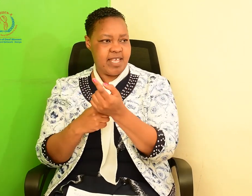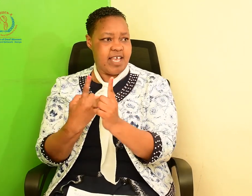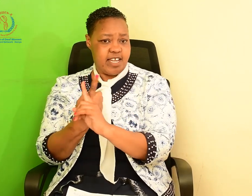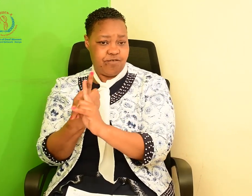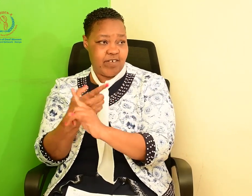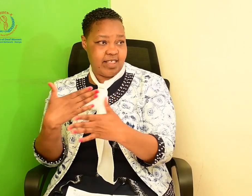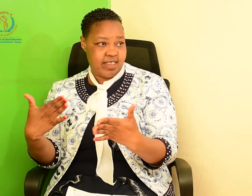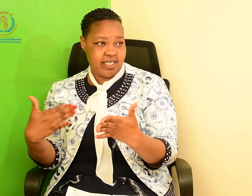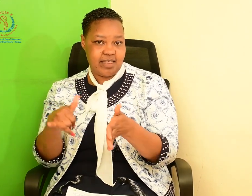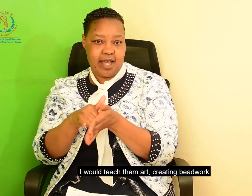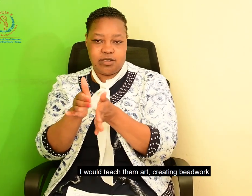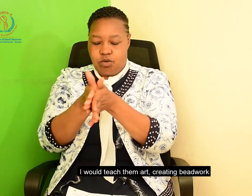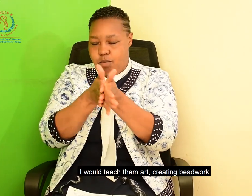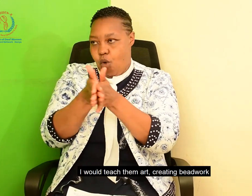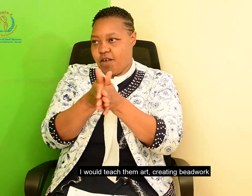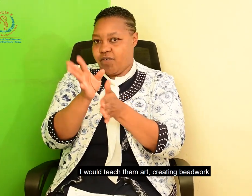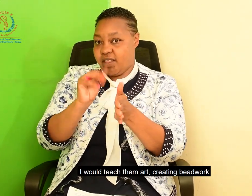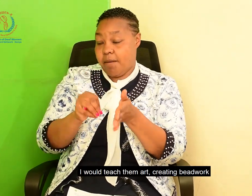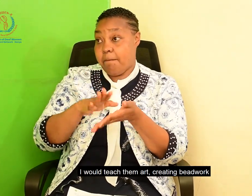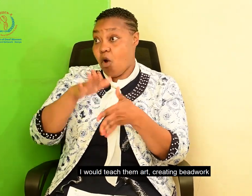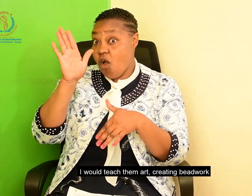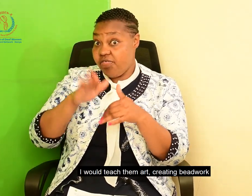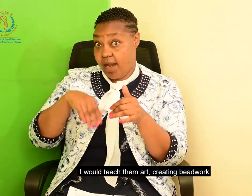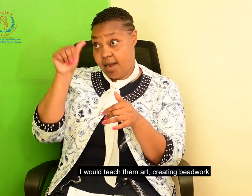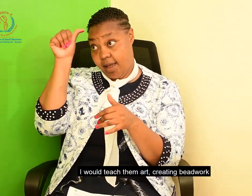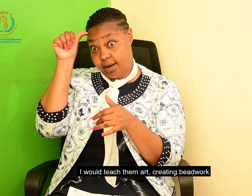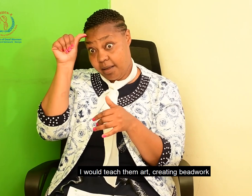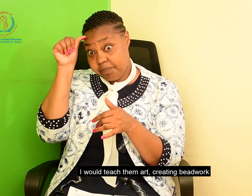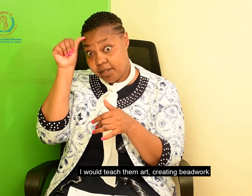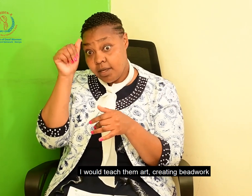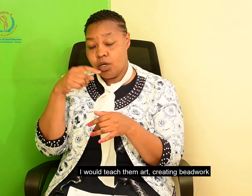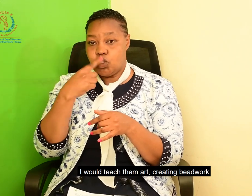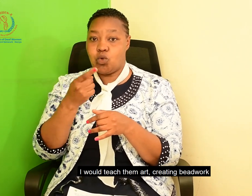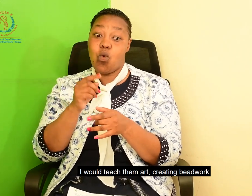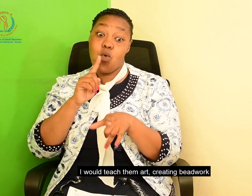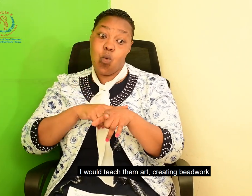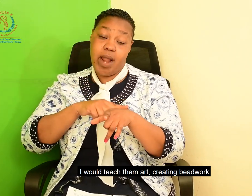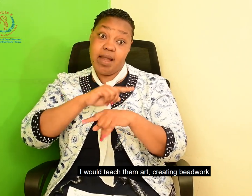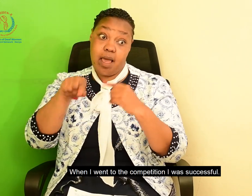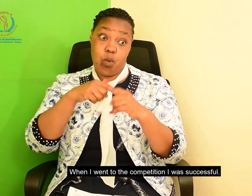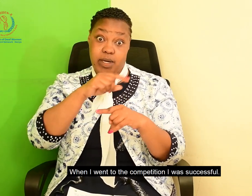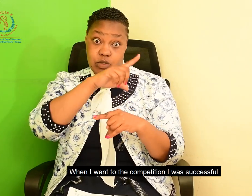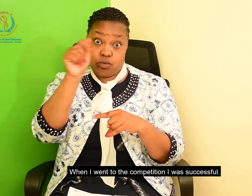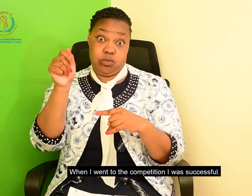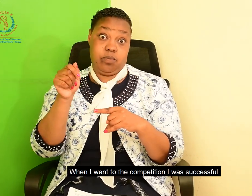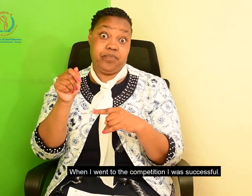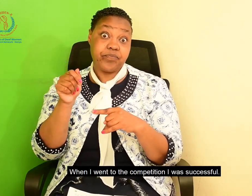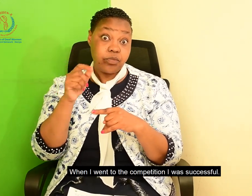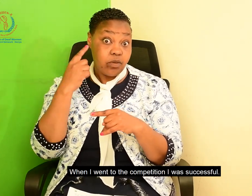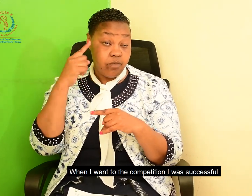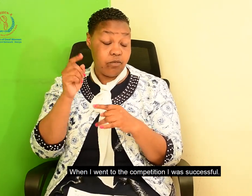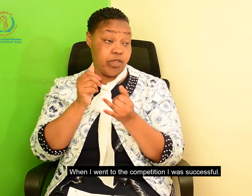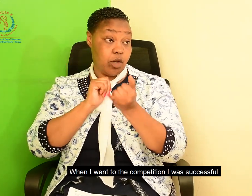teach them different abilities like art, creating beadwork. and when I went to the competition,